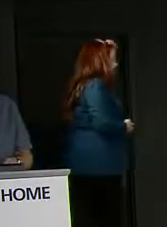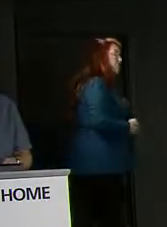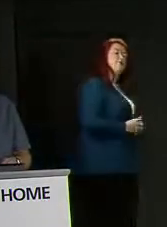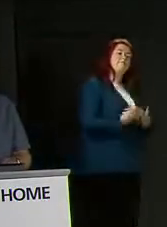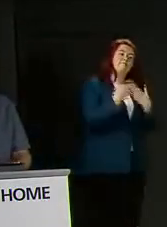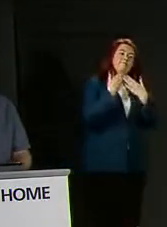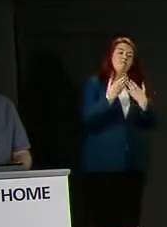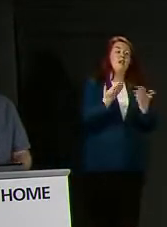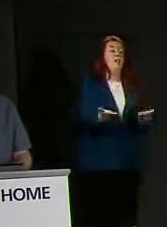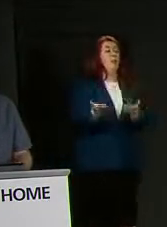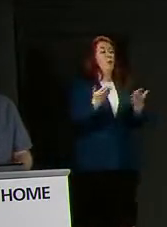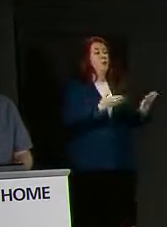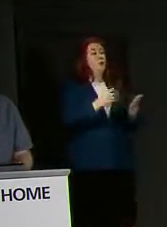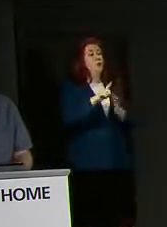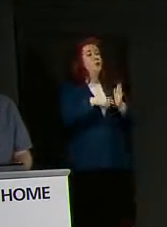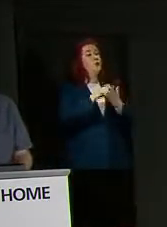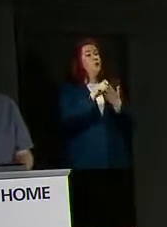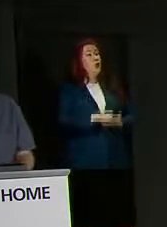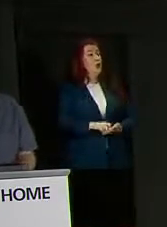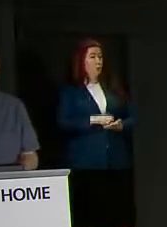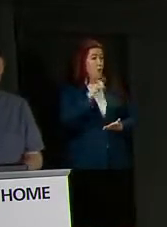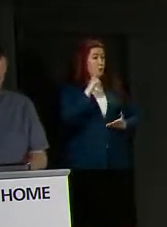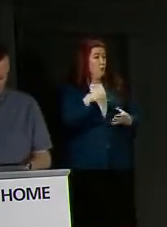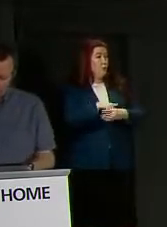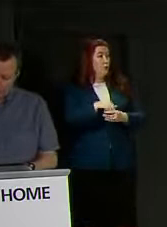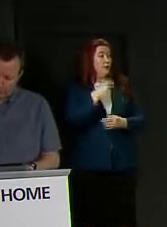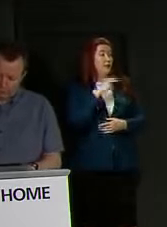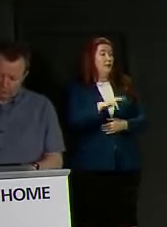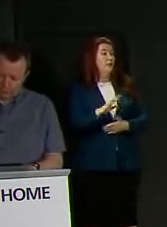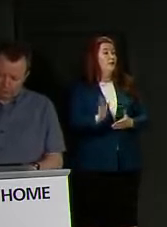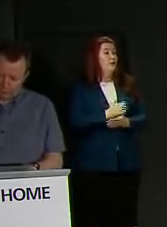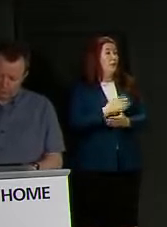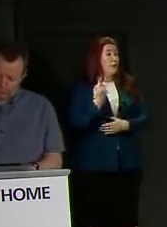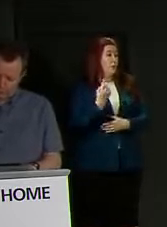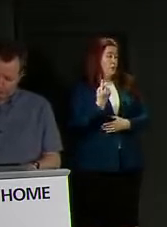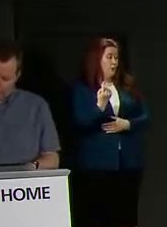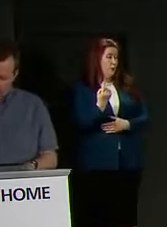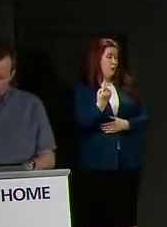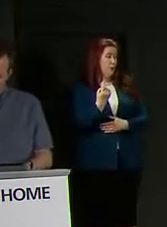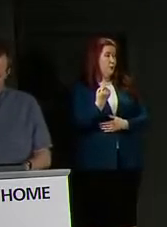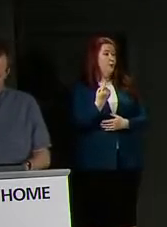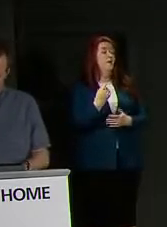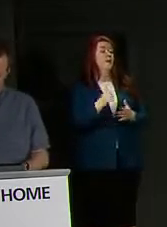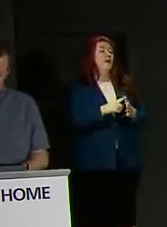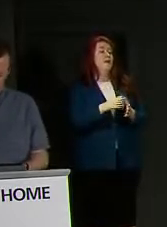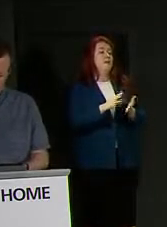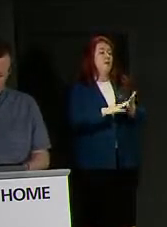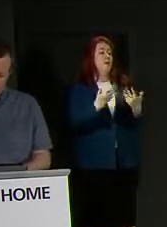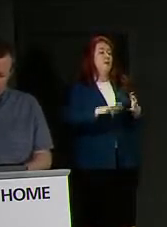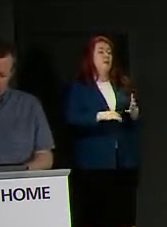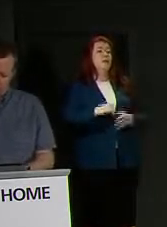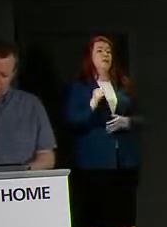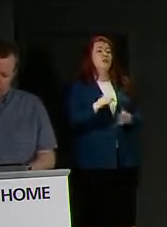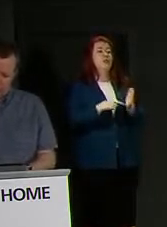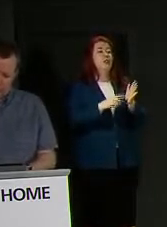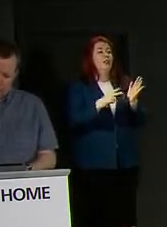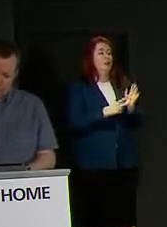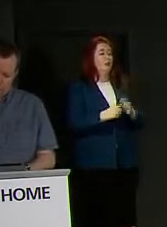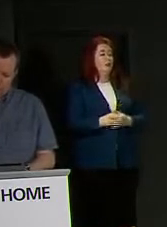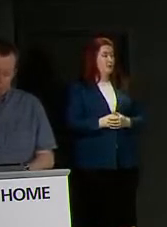turn now to the journalists who have joined us this afternoon. And the first of those is Ryan Mayer from Scottish Television.